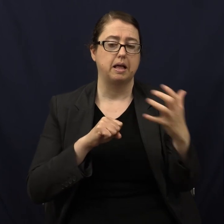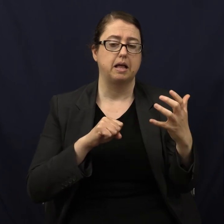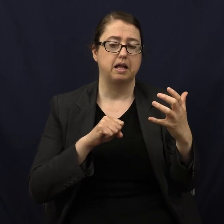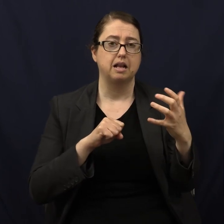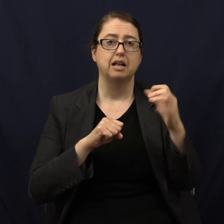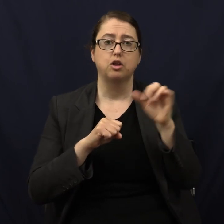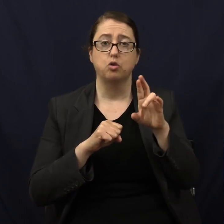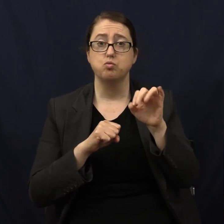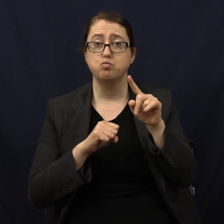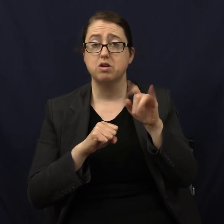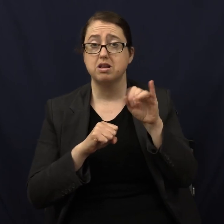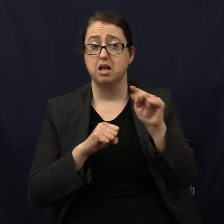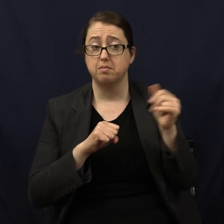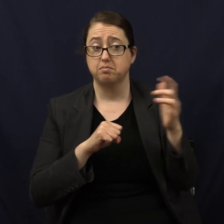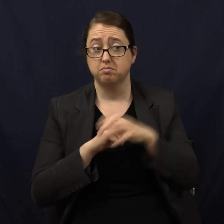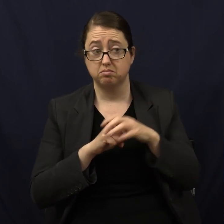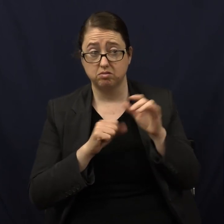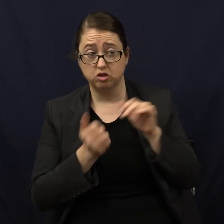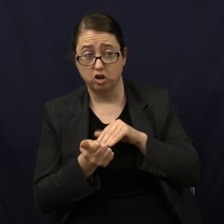Could you put the retina back on?